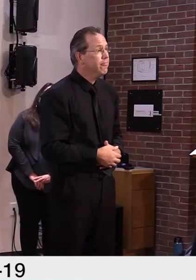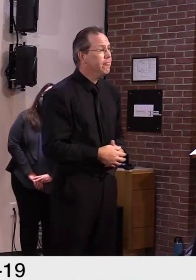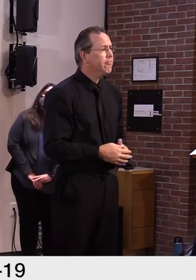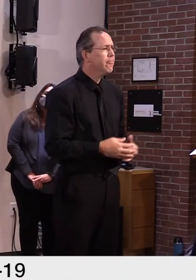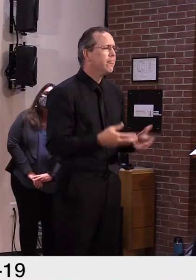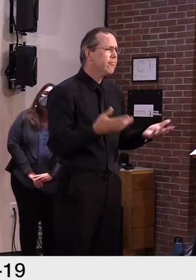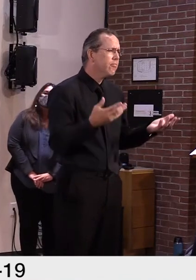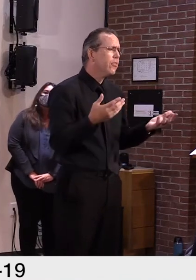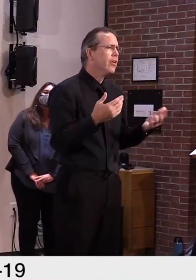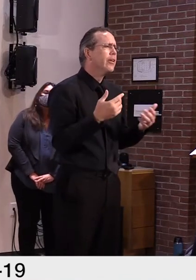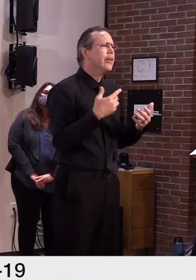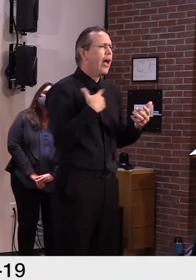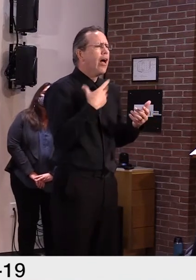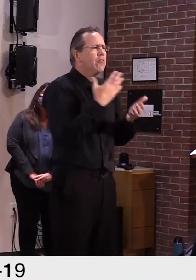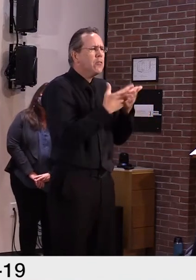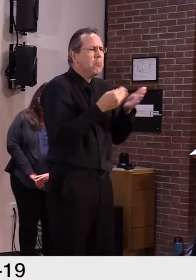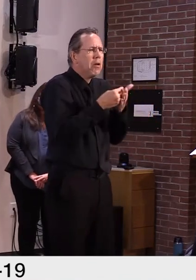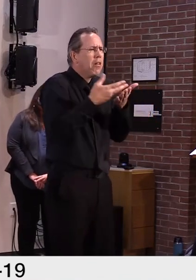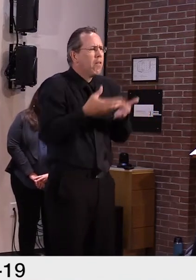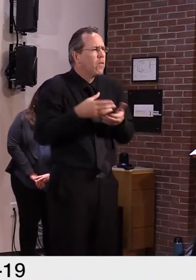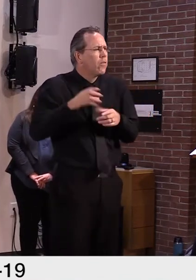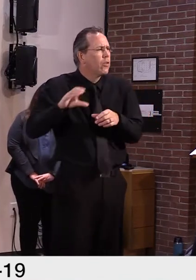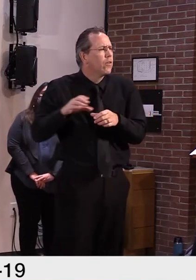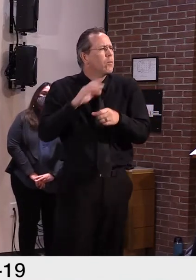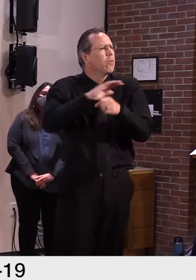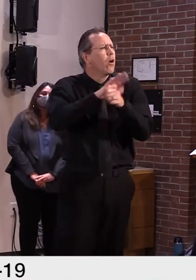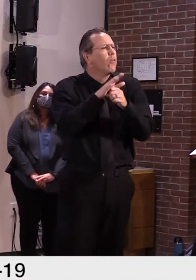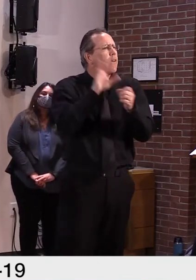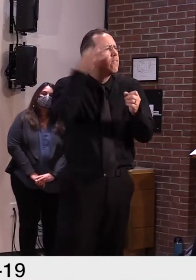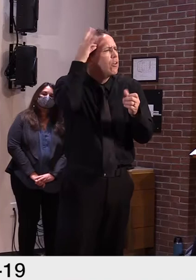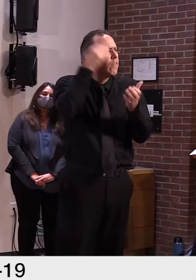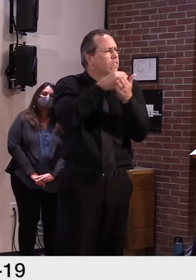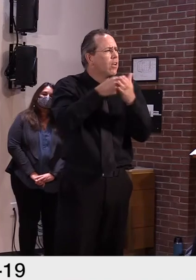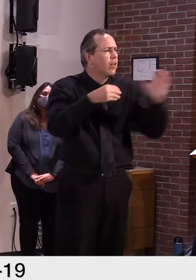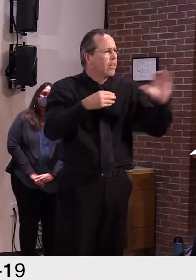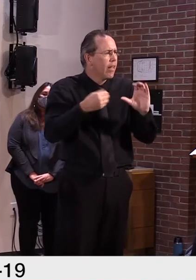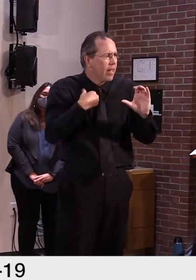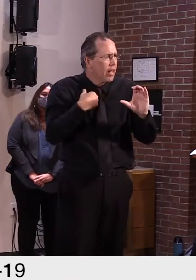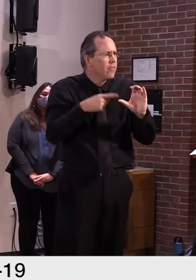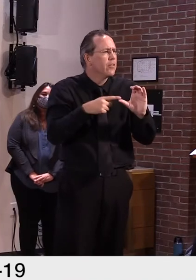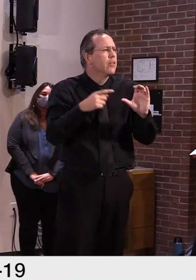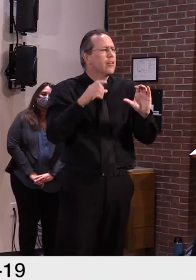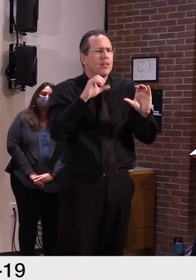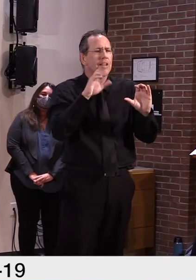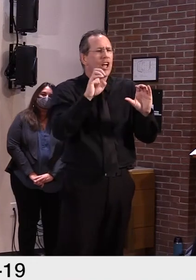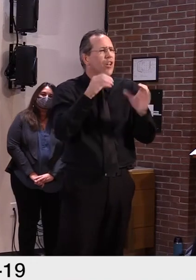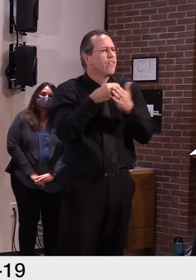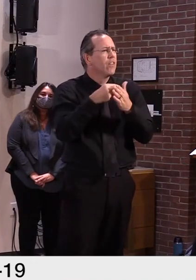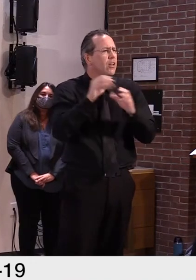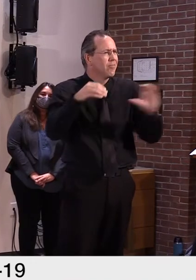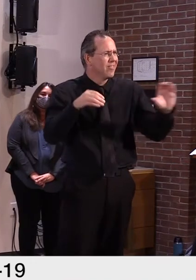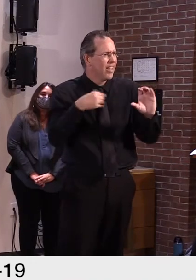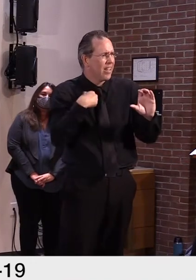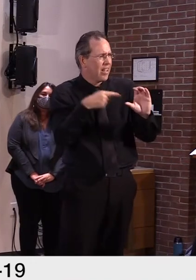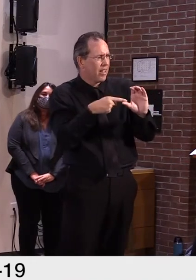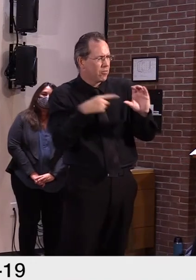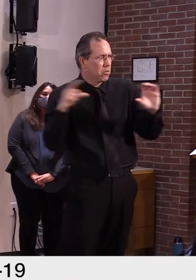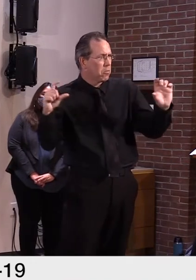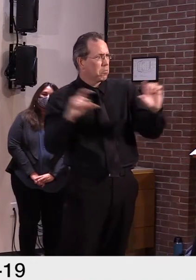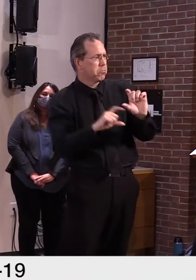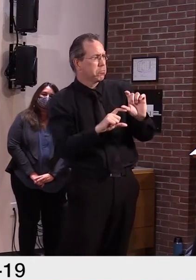relief funds and the CARES money that we will be able to tap into